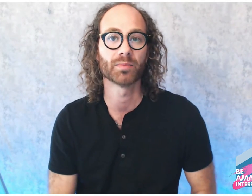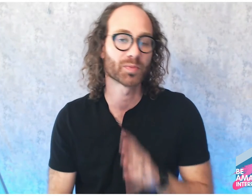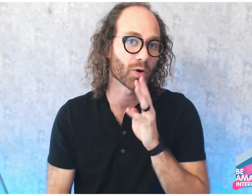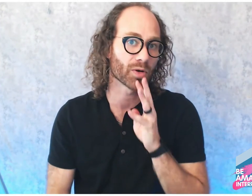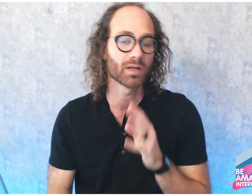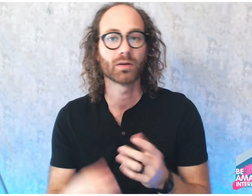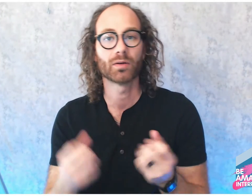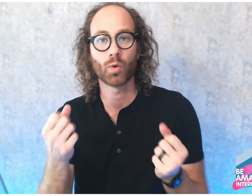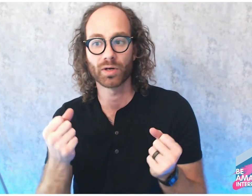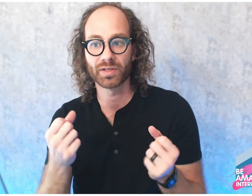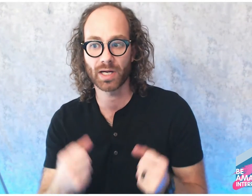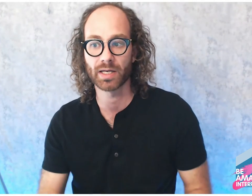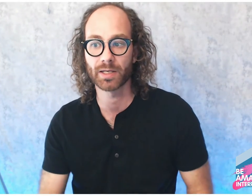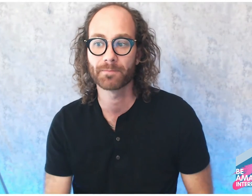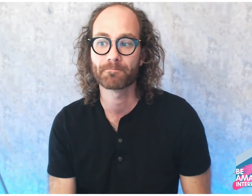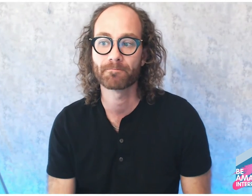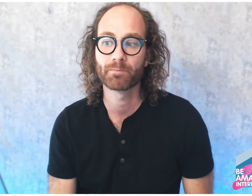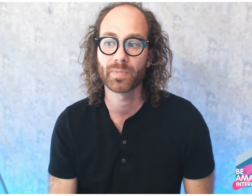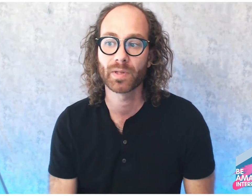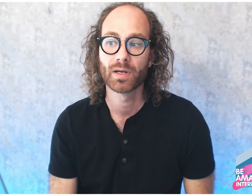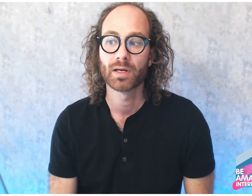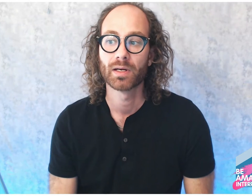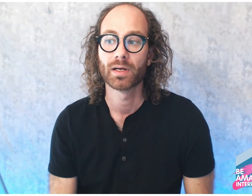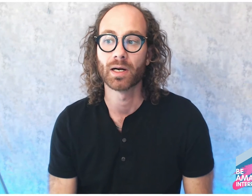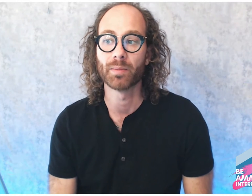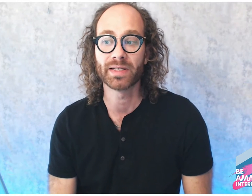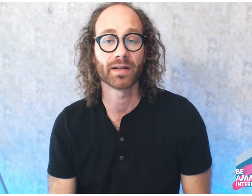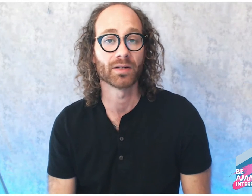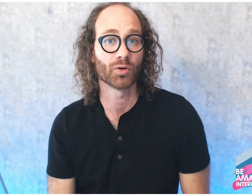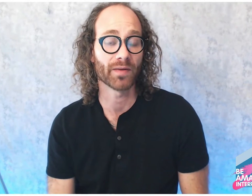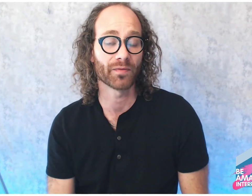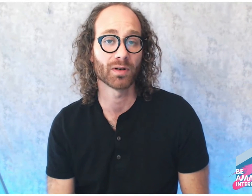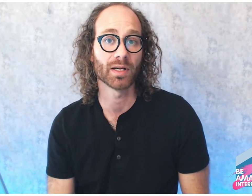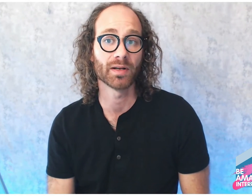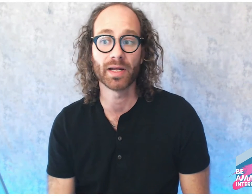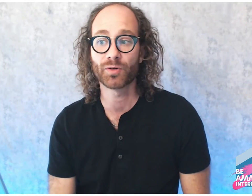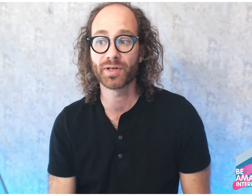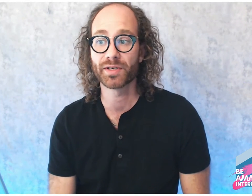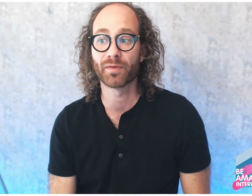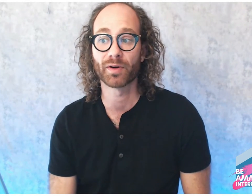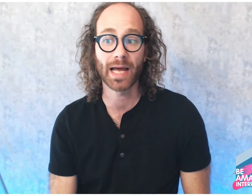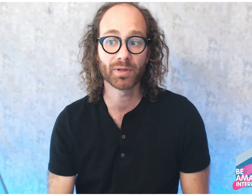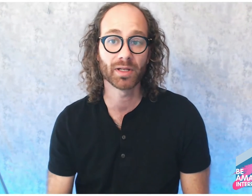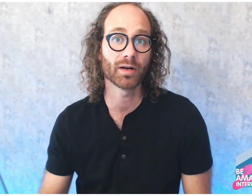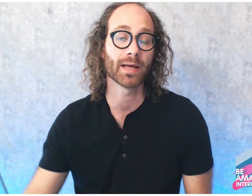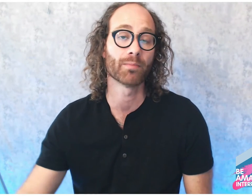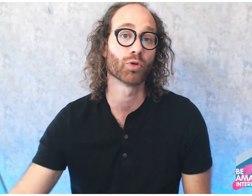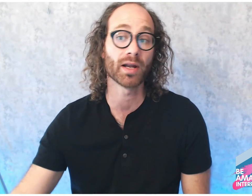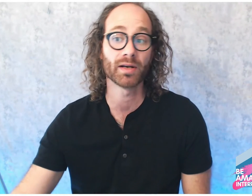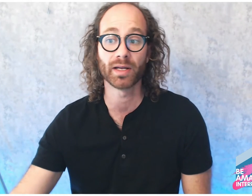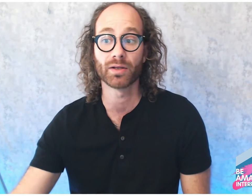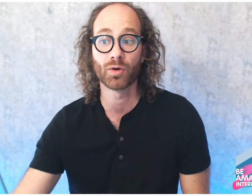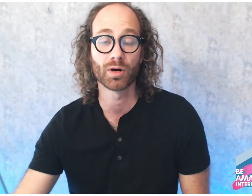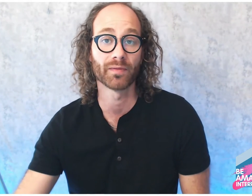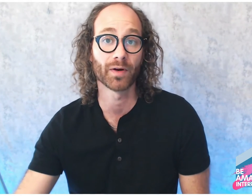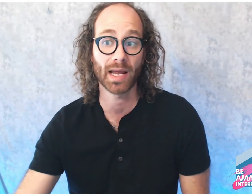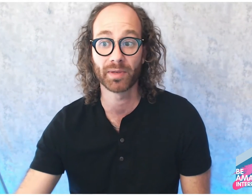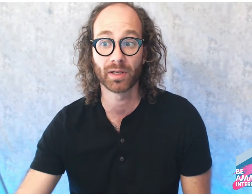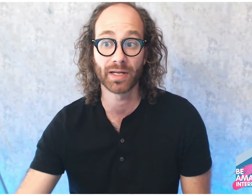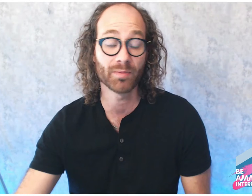spoken or signed? Again, great for increasing your vocabulary and broadening your vocabulary in both